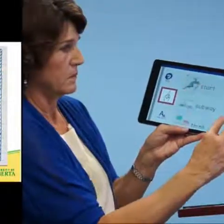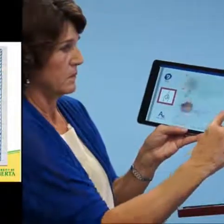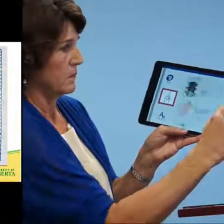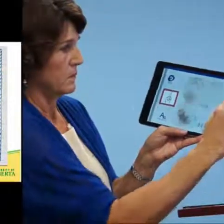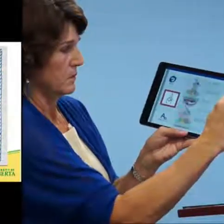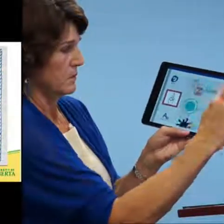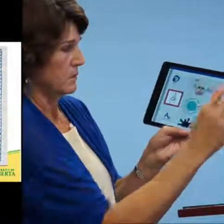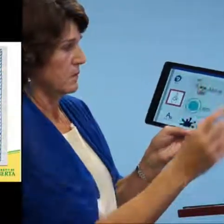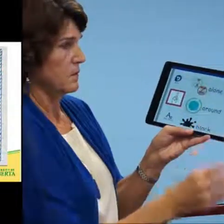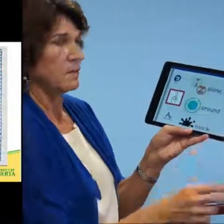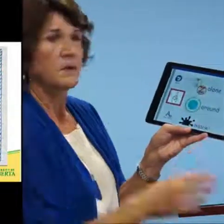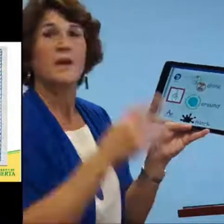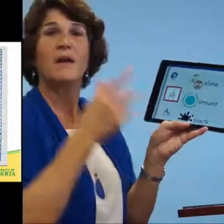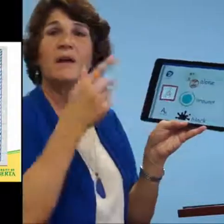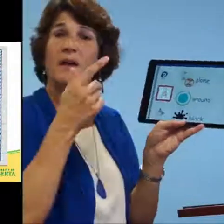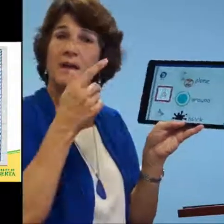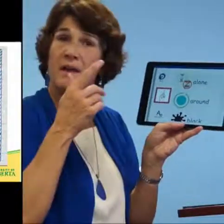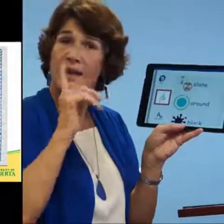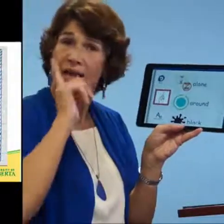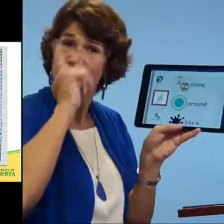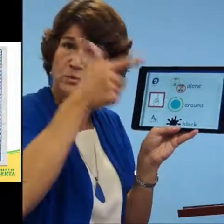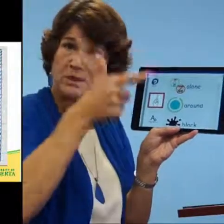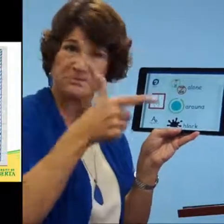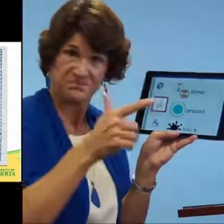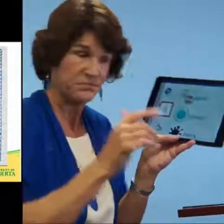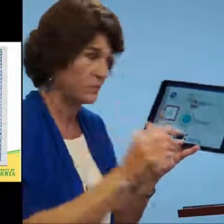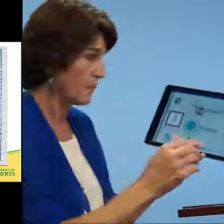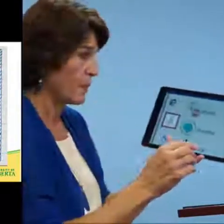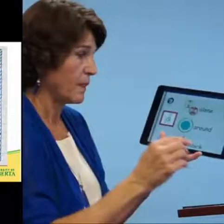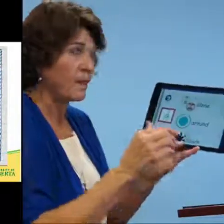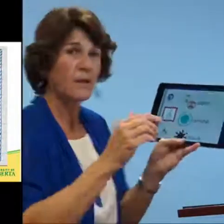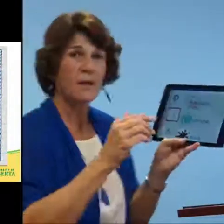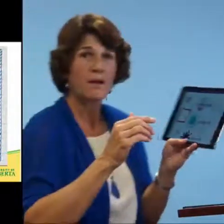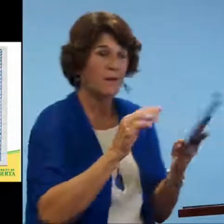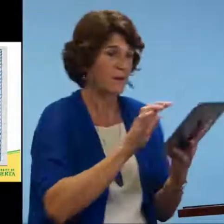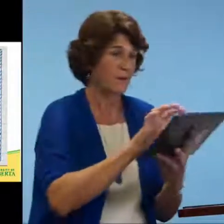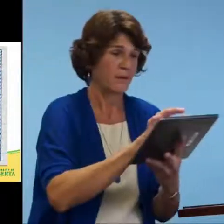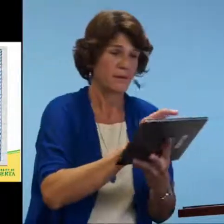these words are done with this particular handshape in itself.